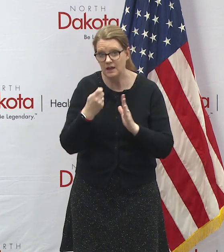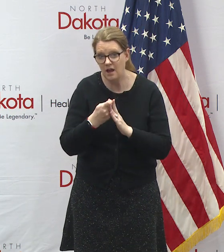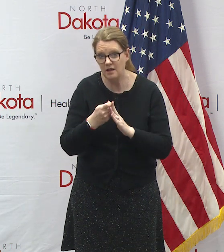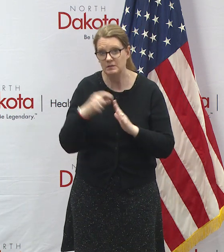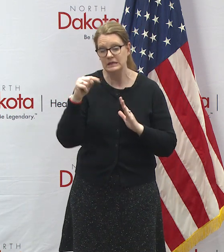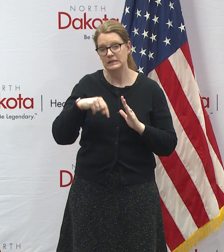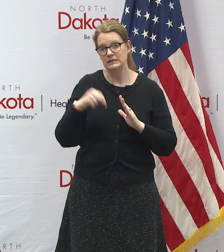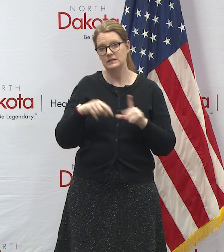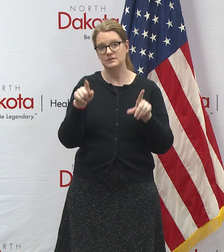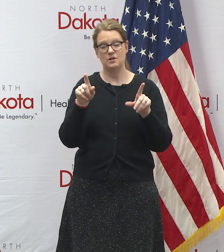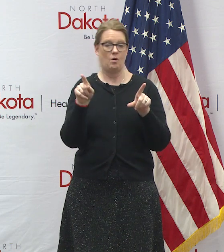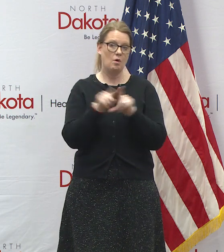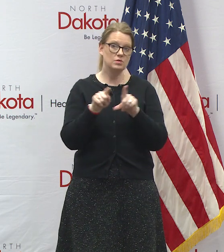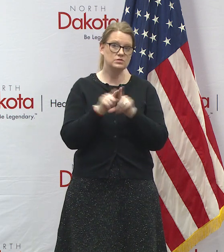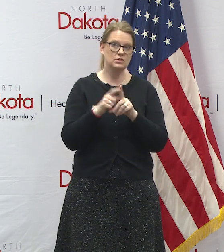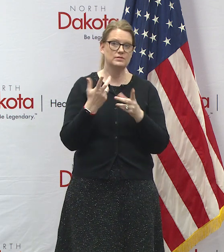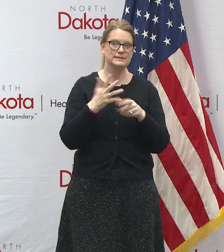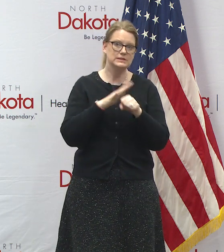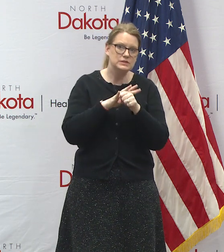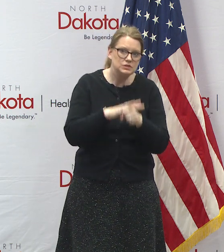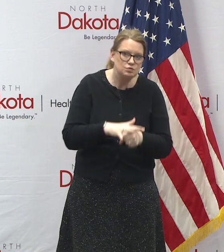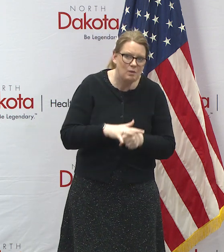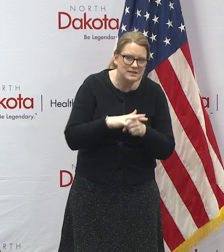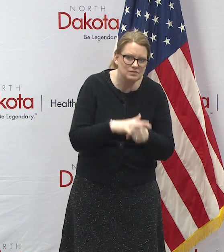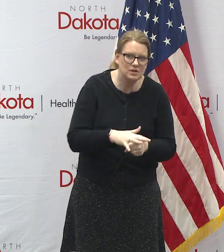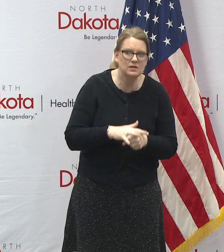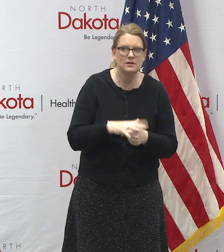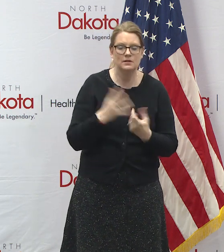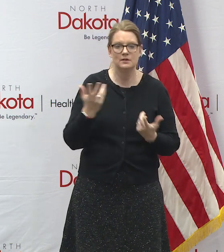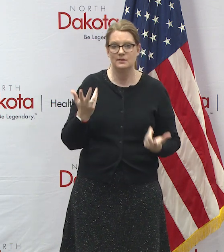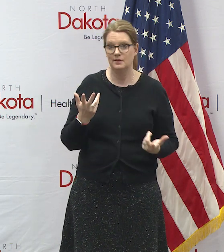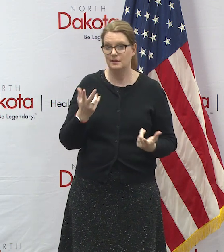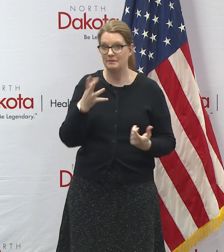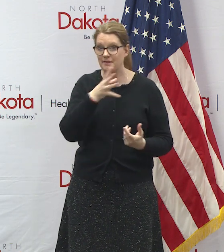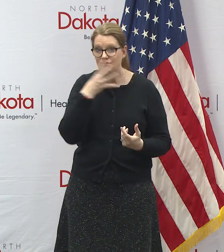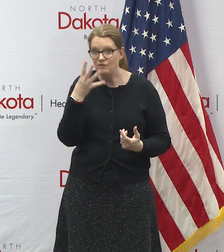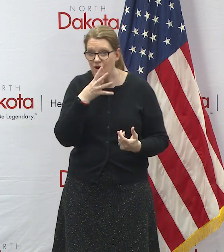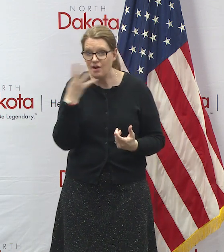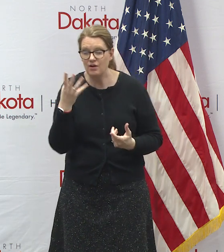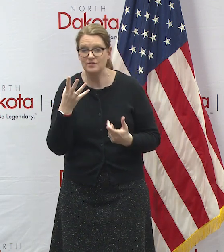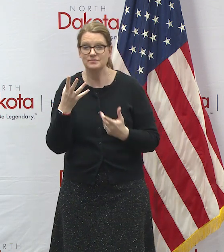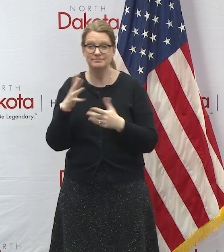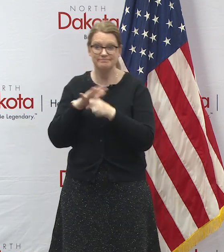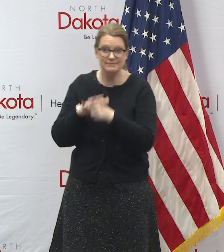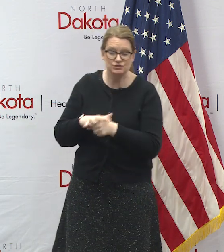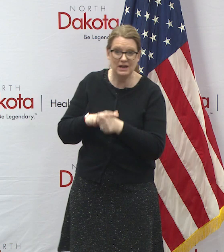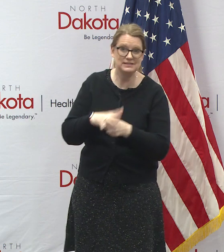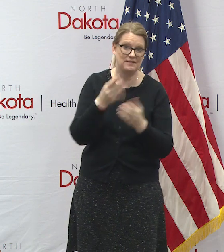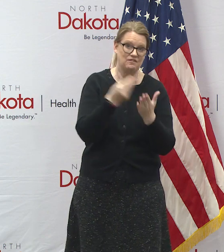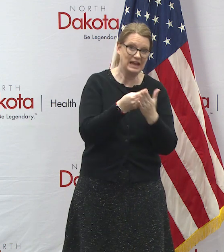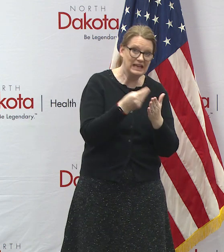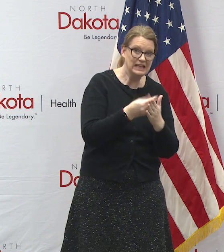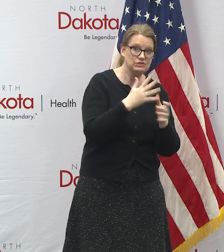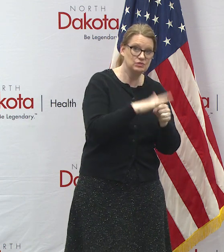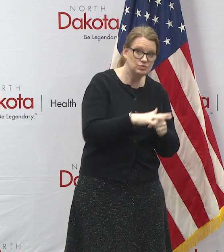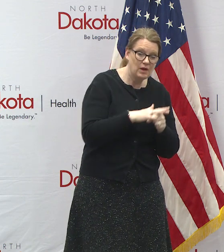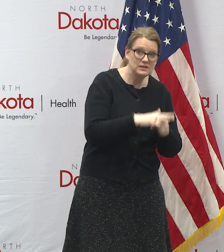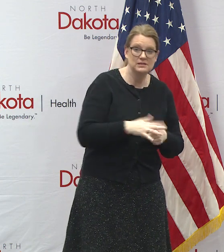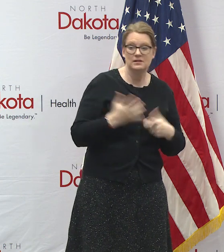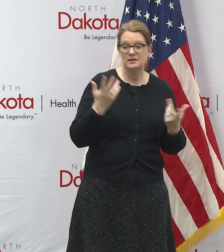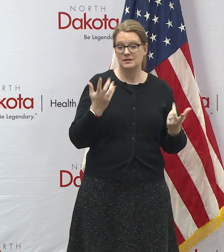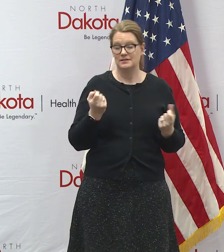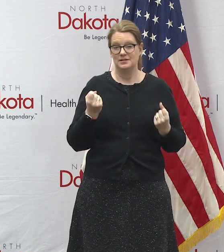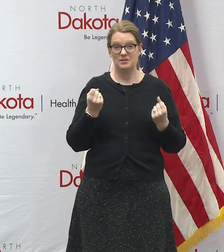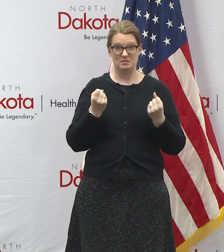with it can be stressful we know there's a lot of farm and ag stress we know there's financial stress we know that there are a lot of people that